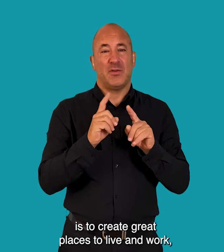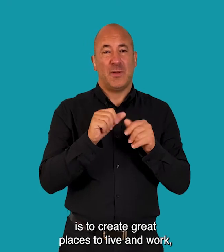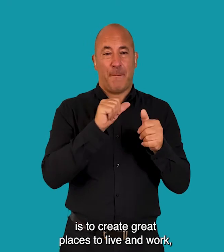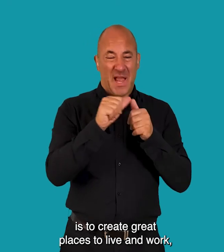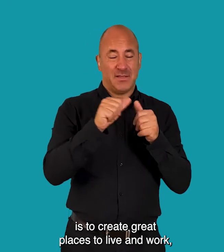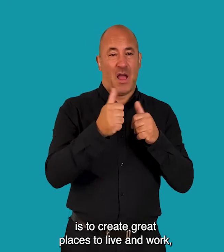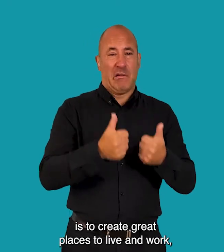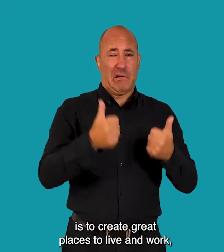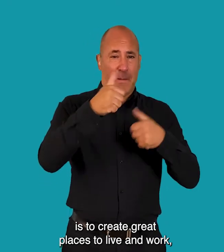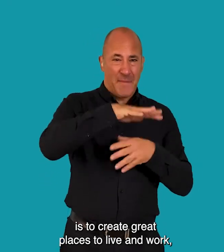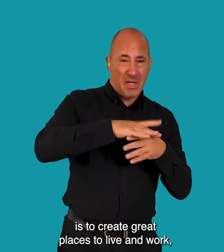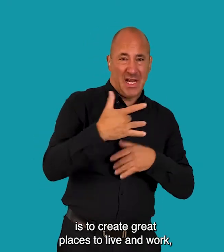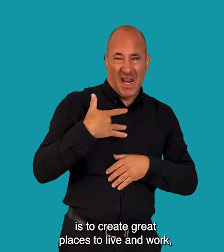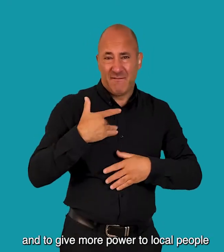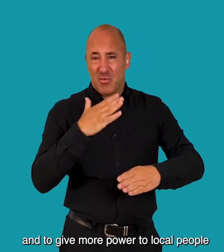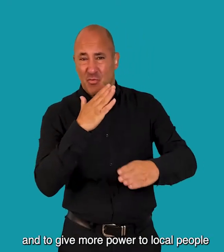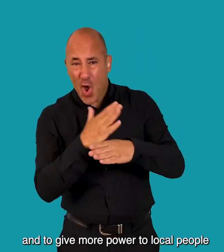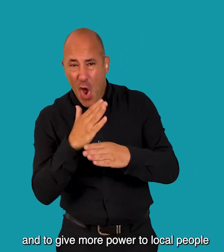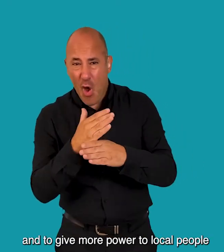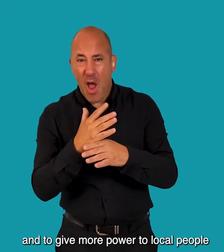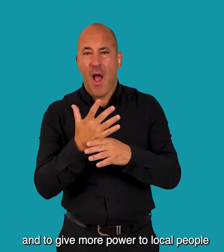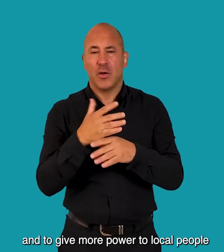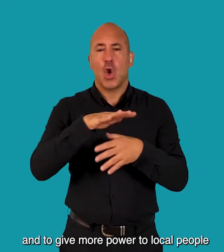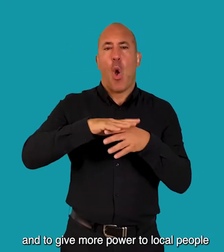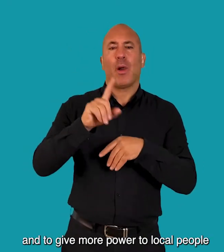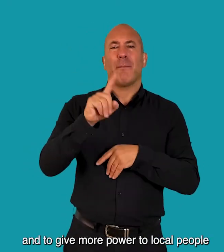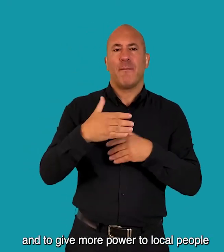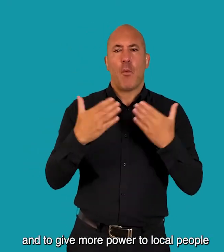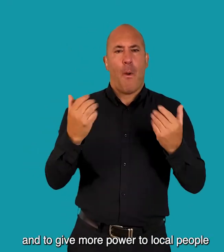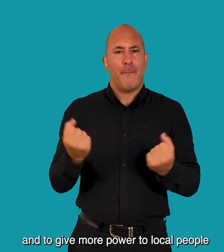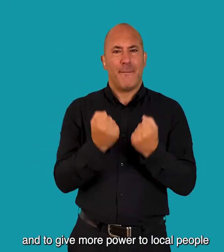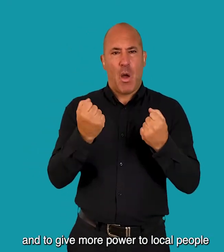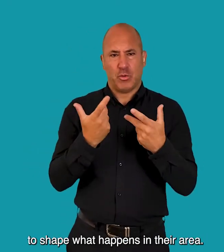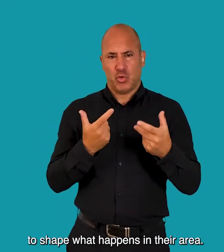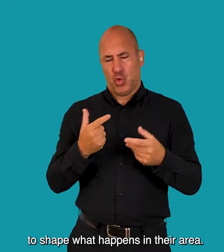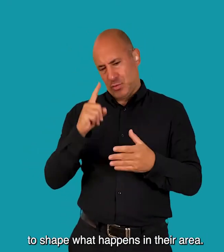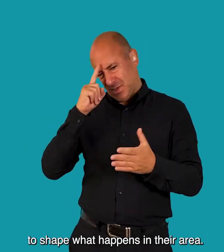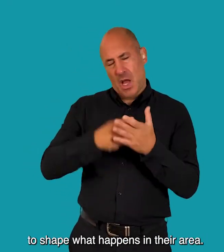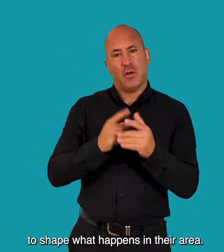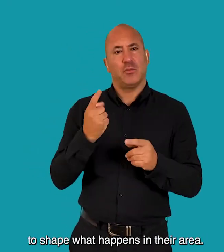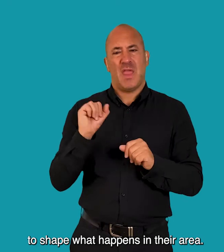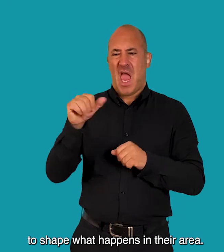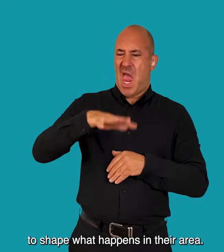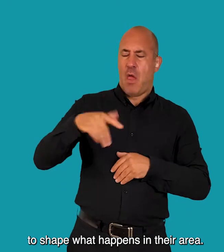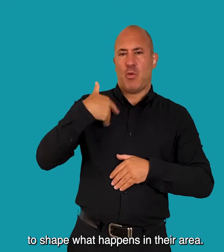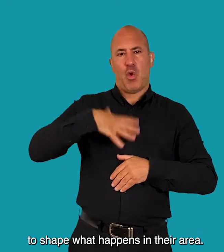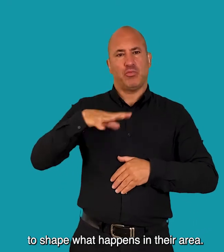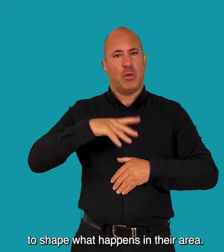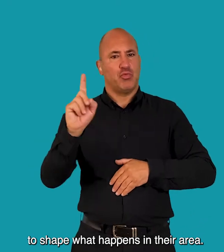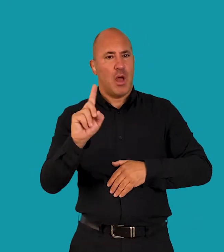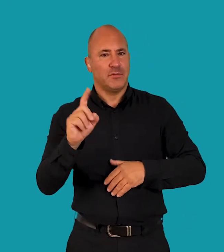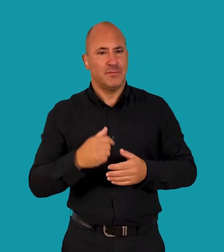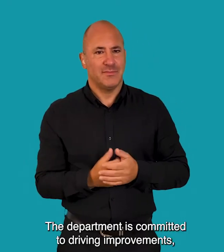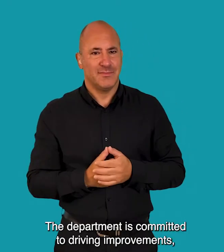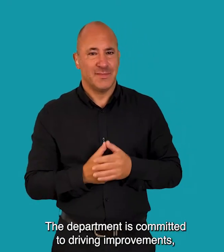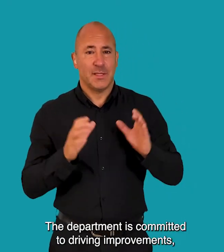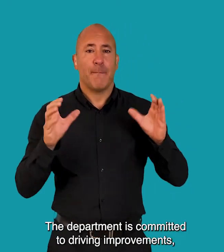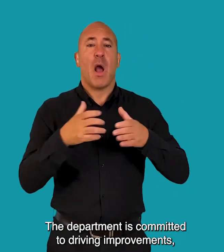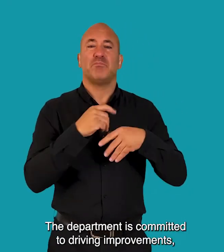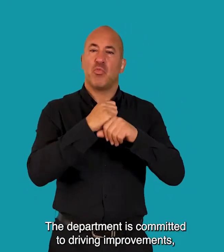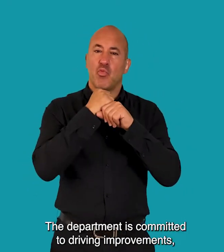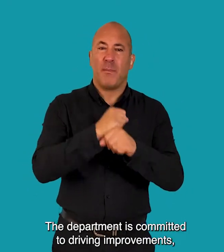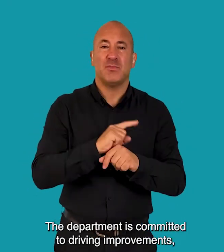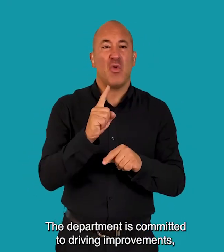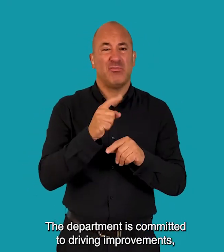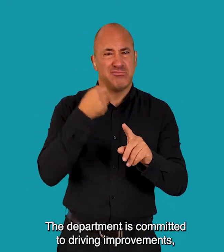places to live and work And to give more power to local people to shape what happens in their area The Department